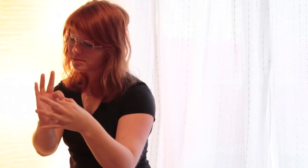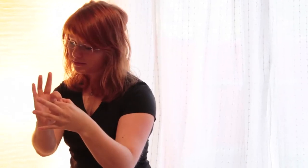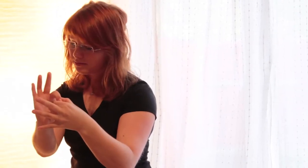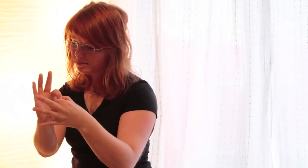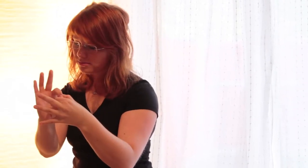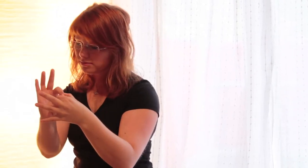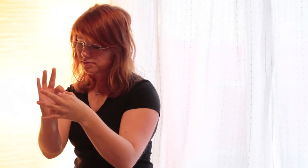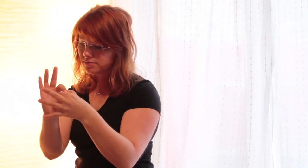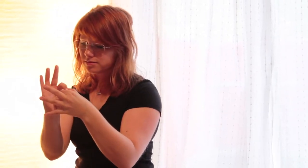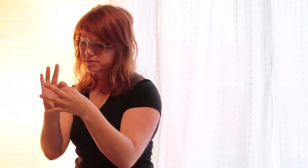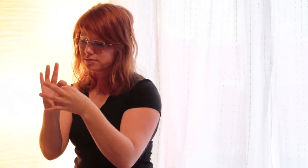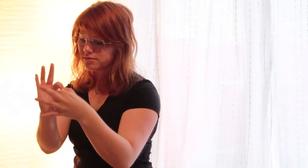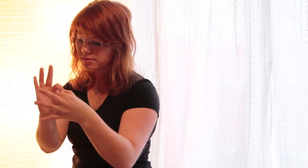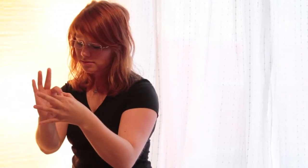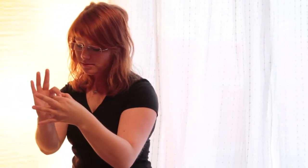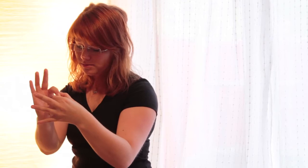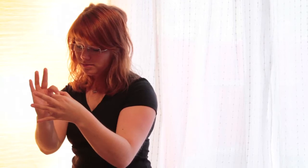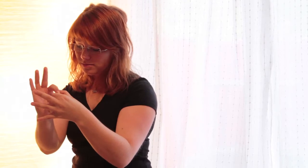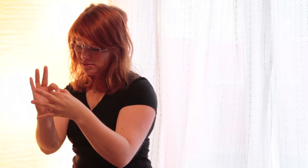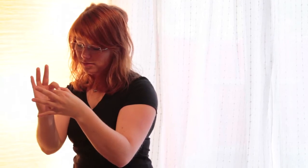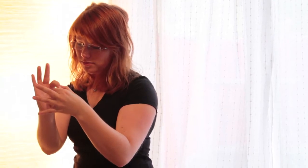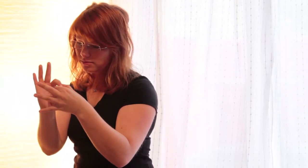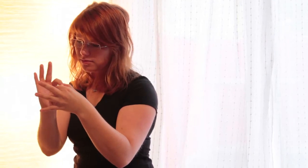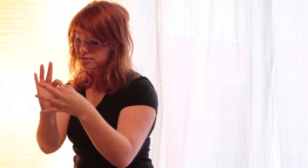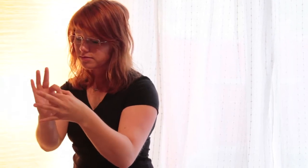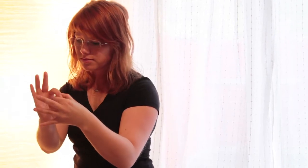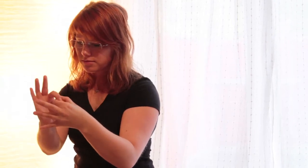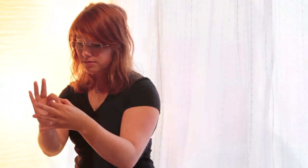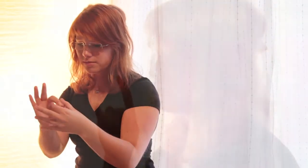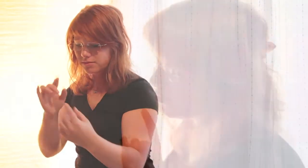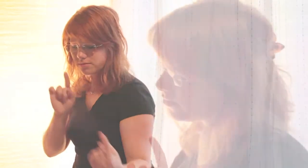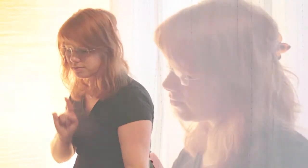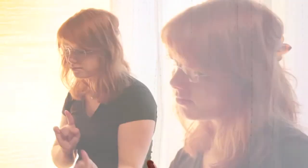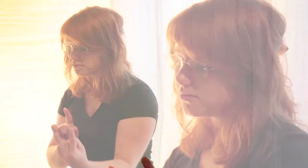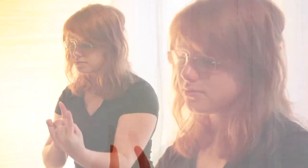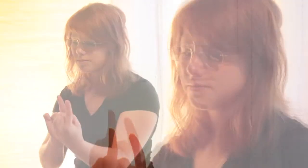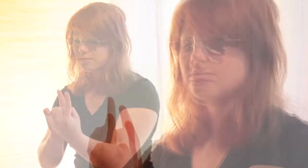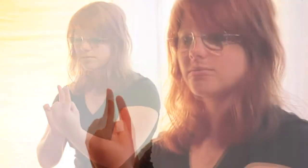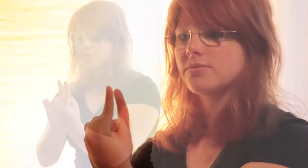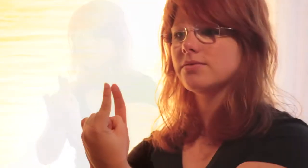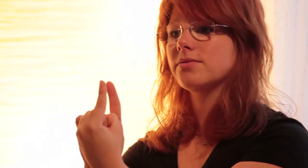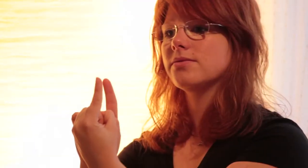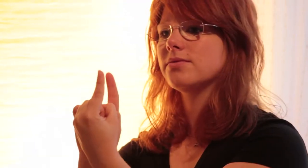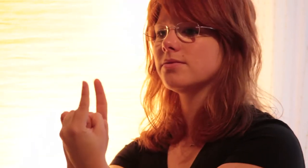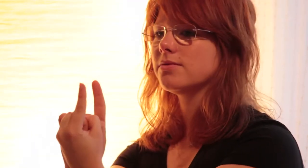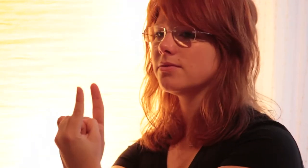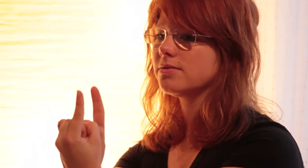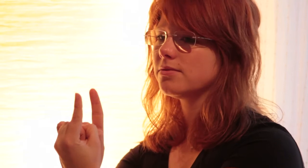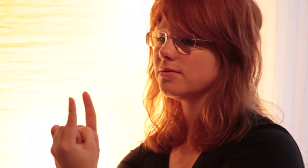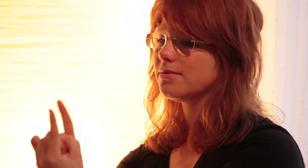deep in our own And how could I stand here